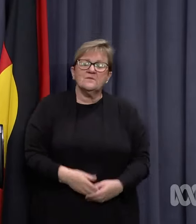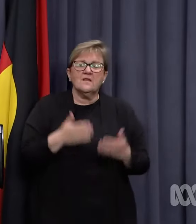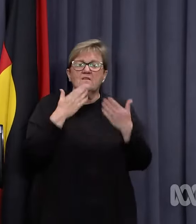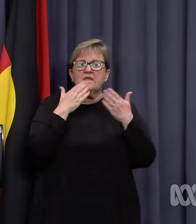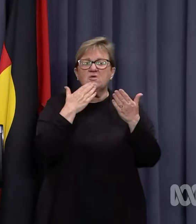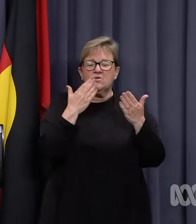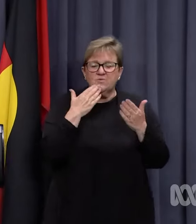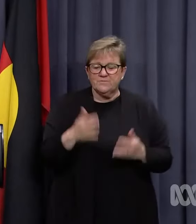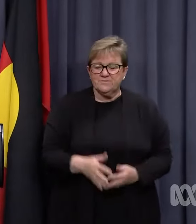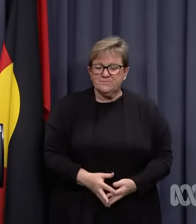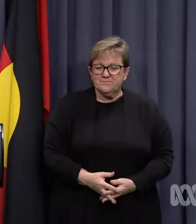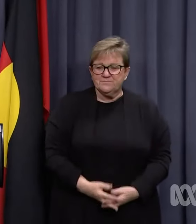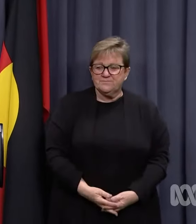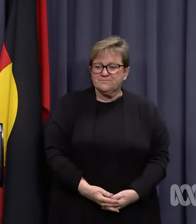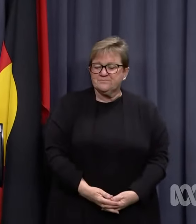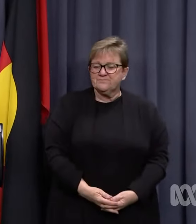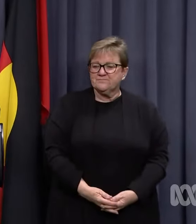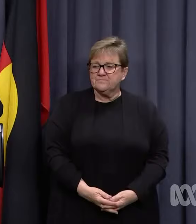Thanks very much. Thank you.